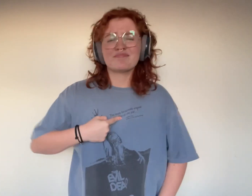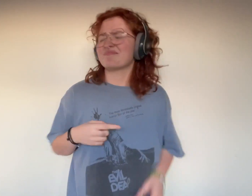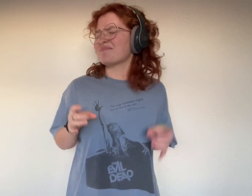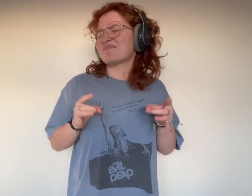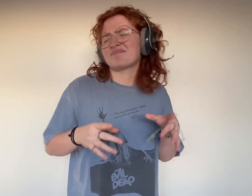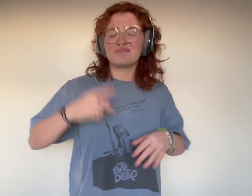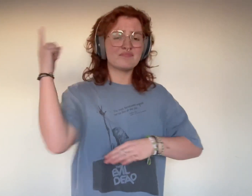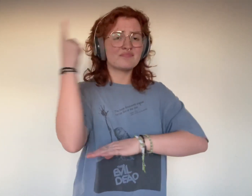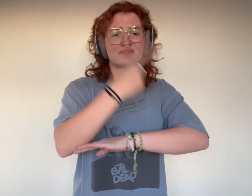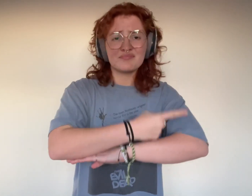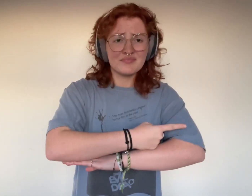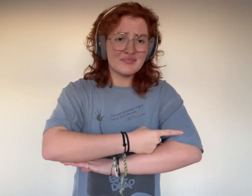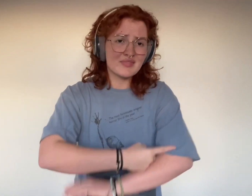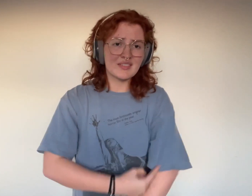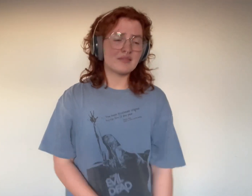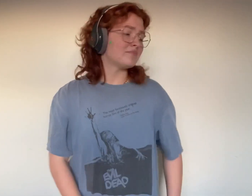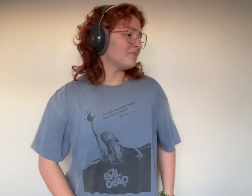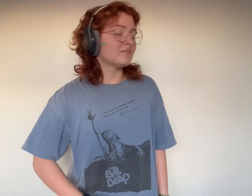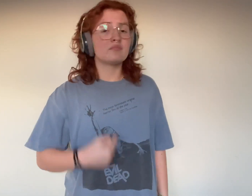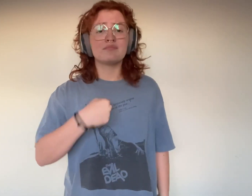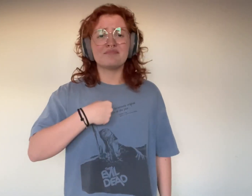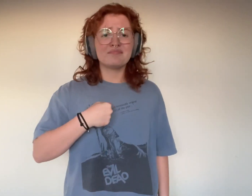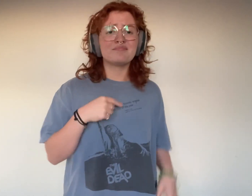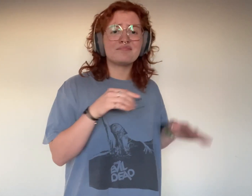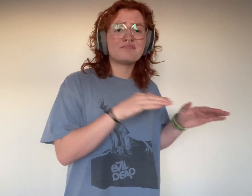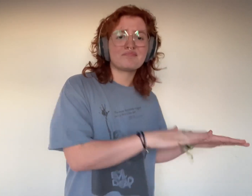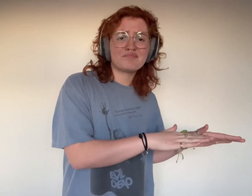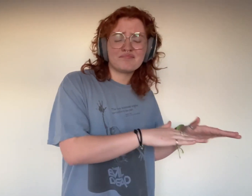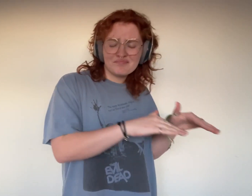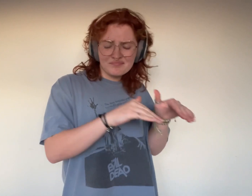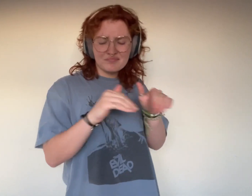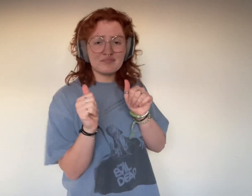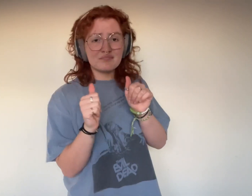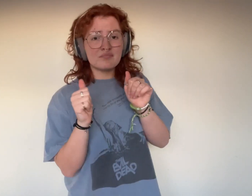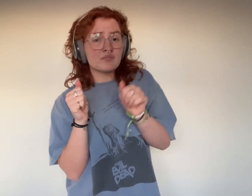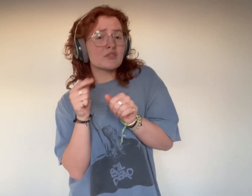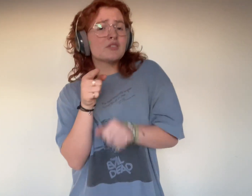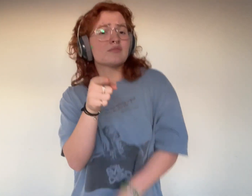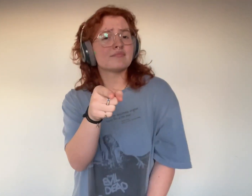goddamn day that I went and left you